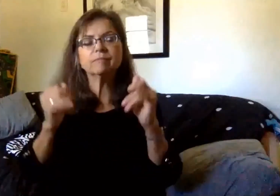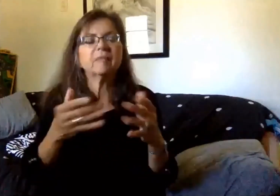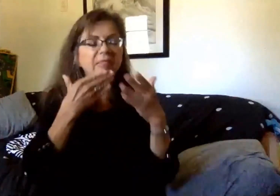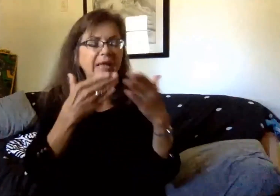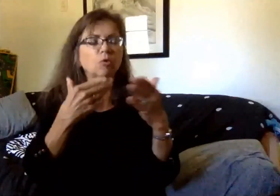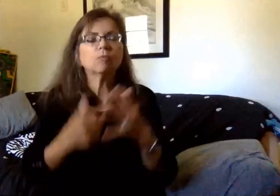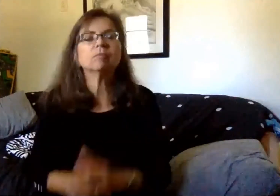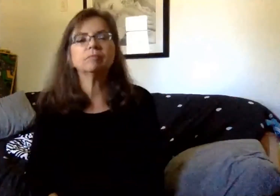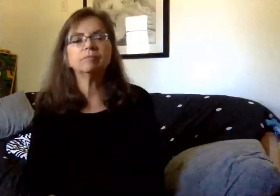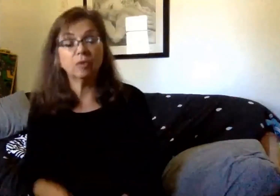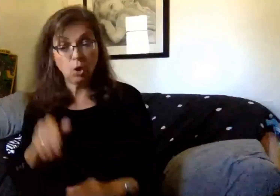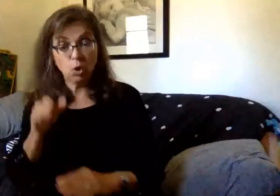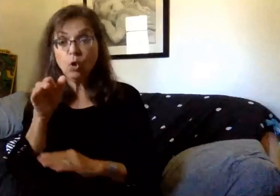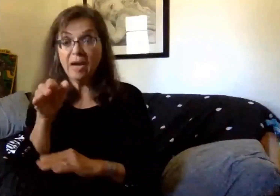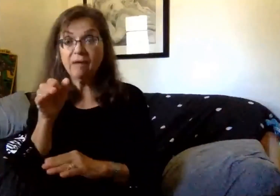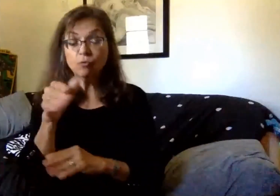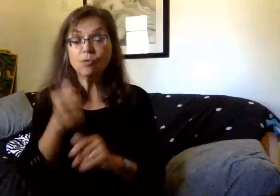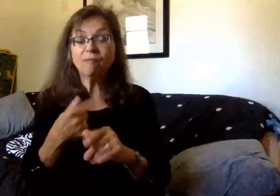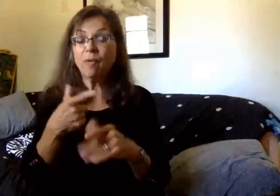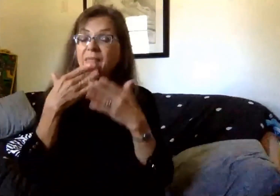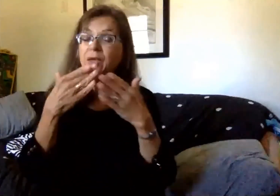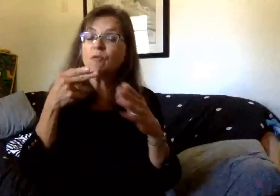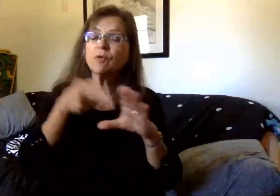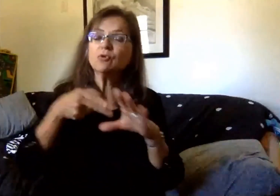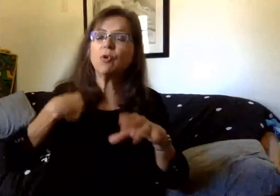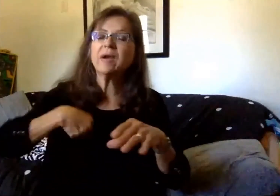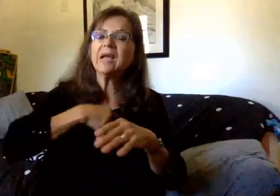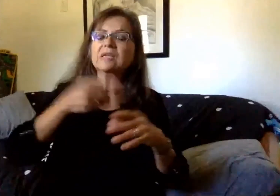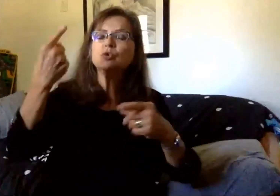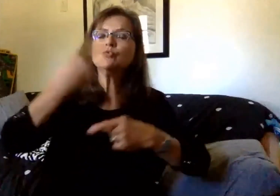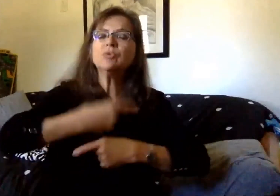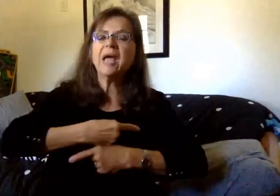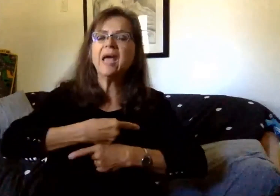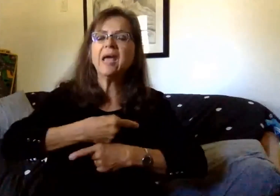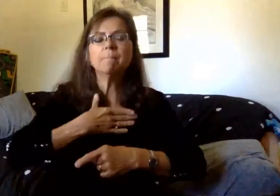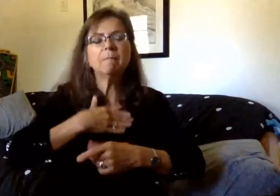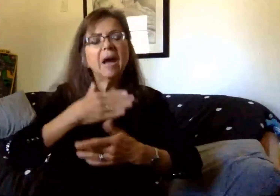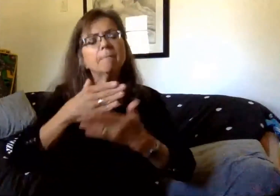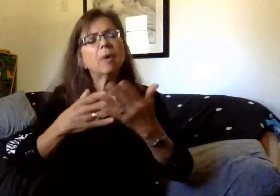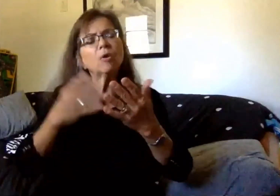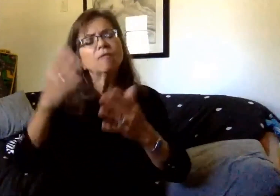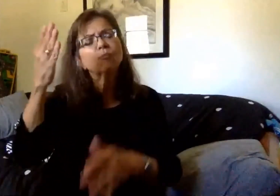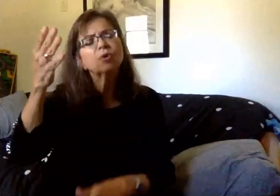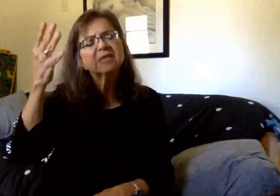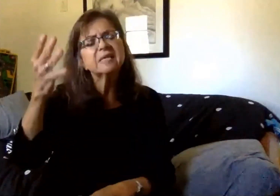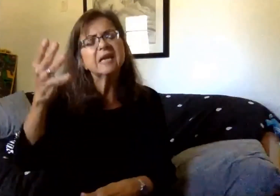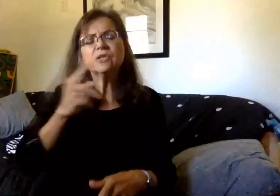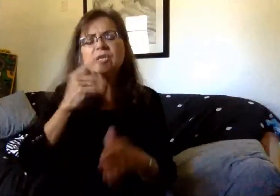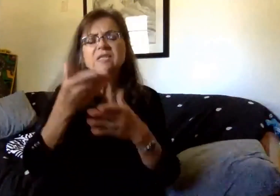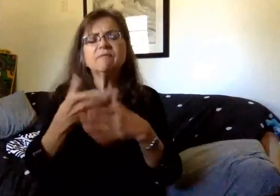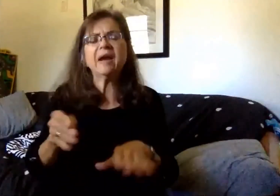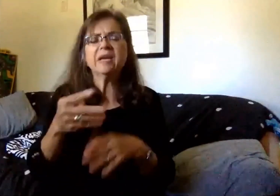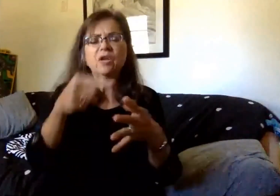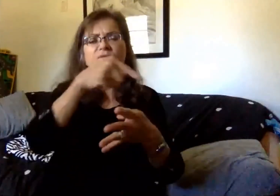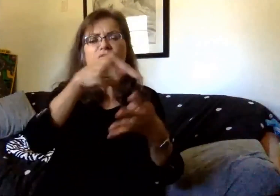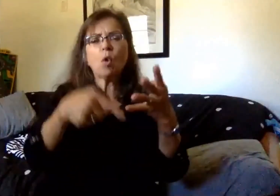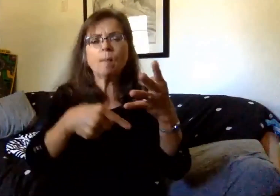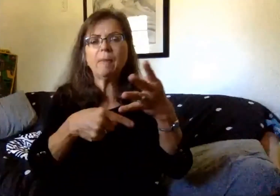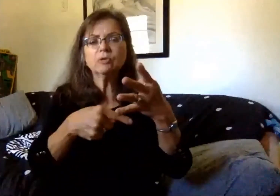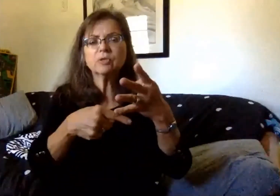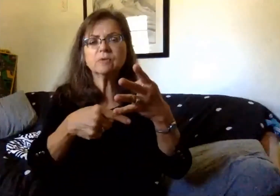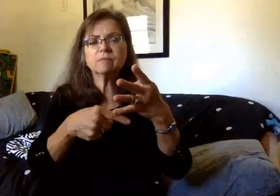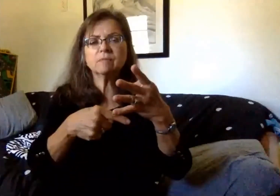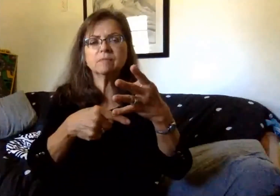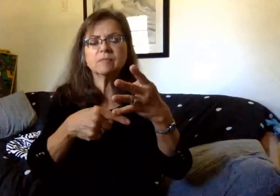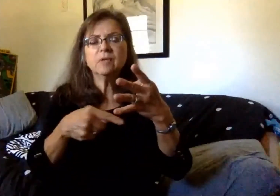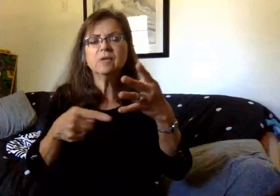Milgate. Good afternoon, everyone. Thank you so much for joining us today. My portion of the presentation is going to be divided into four different parts to